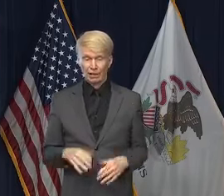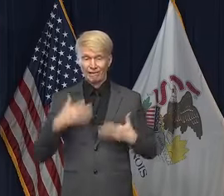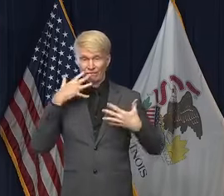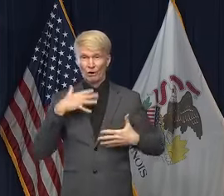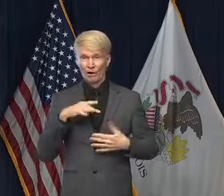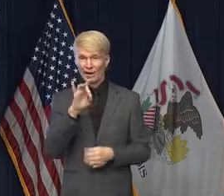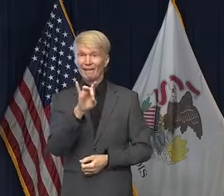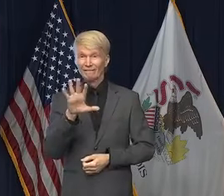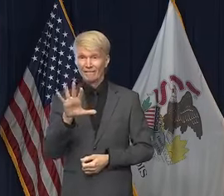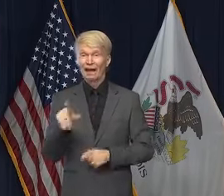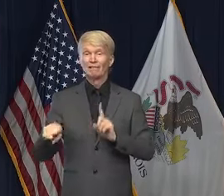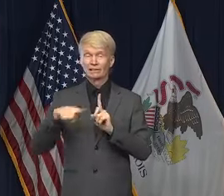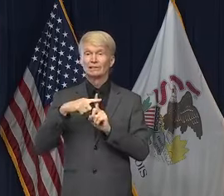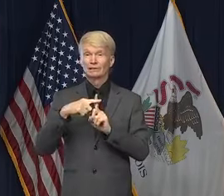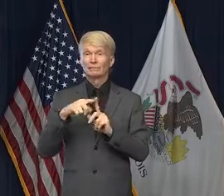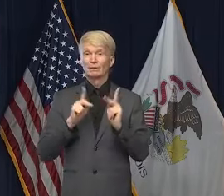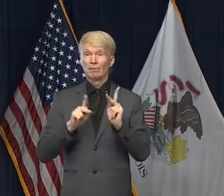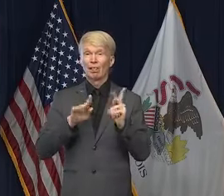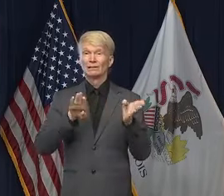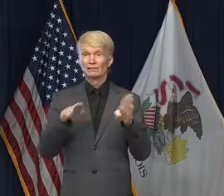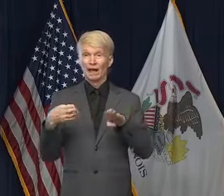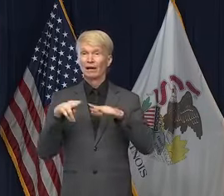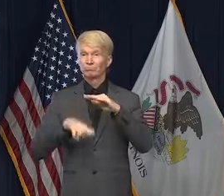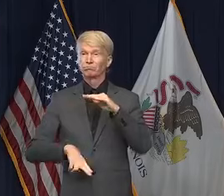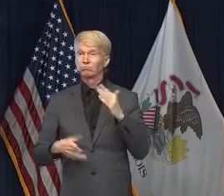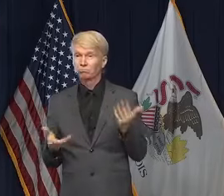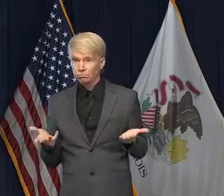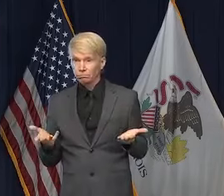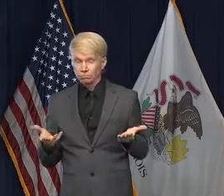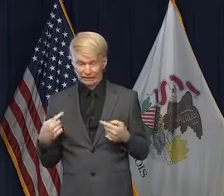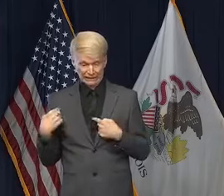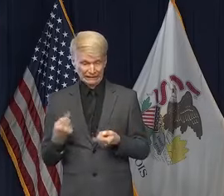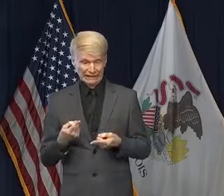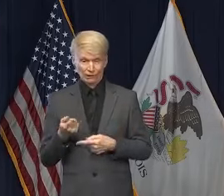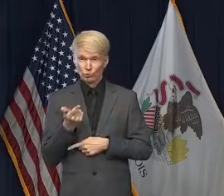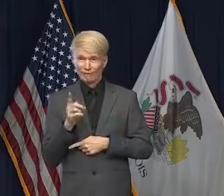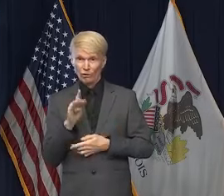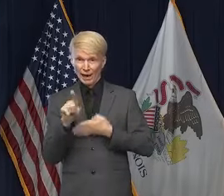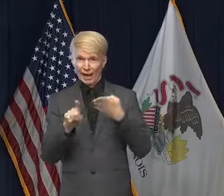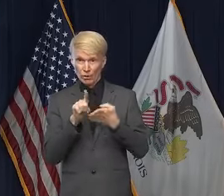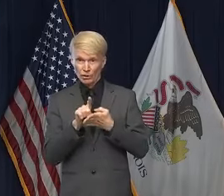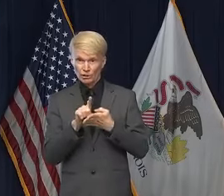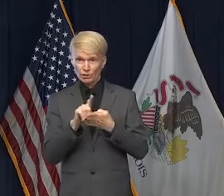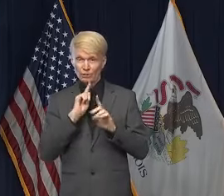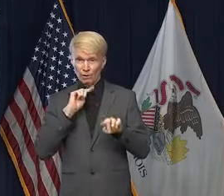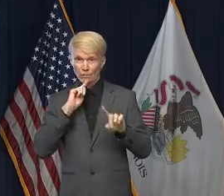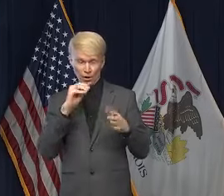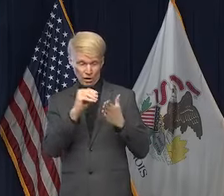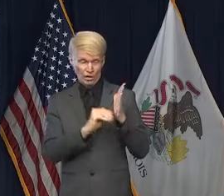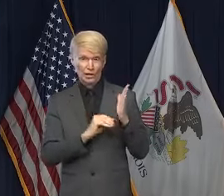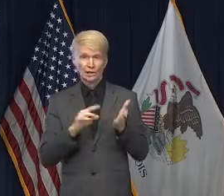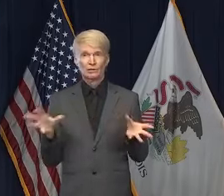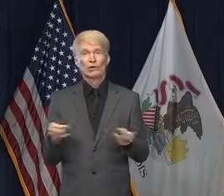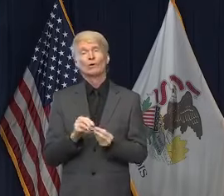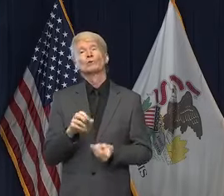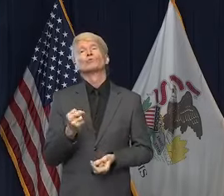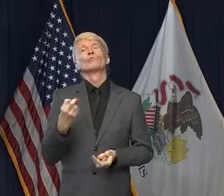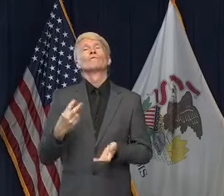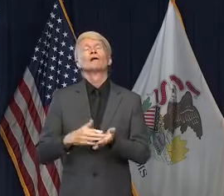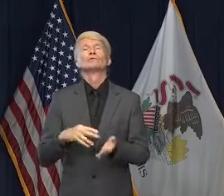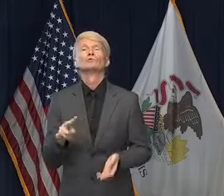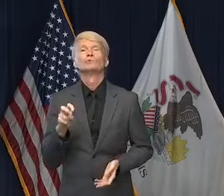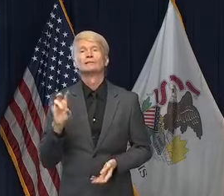additional lives lost, just reported in the last 24 hours, for a total of 12,278